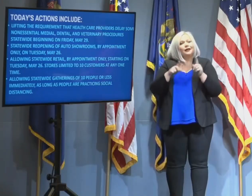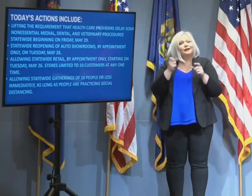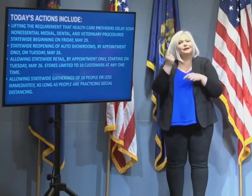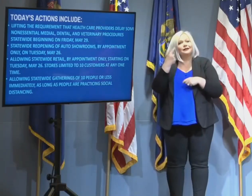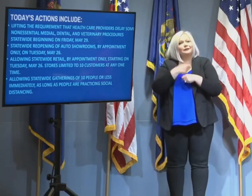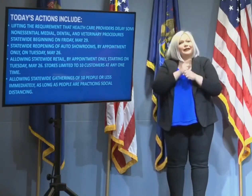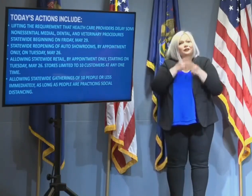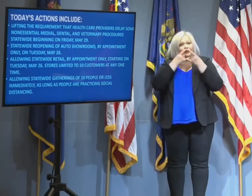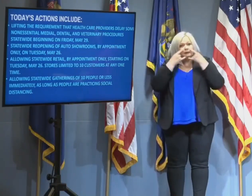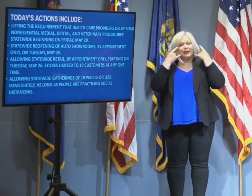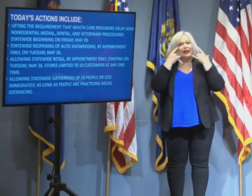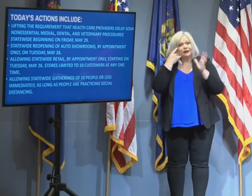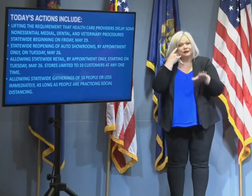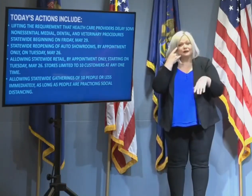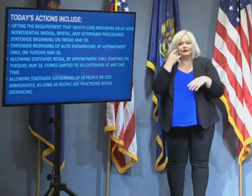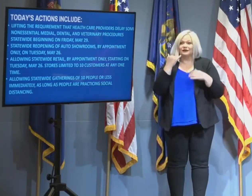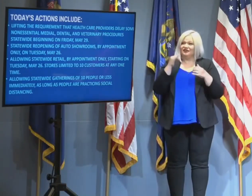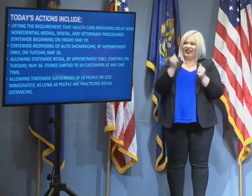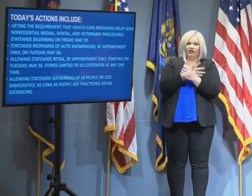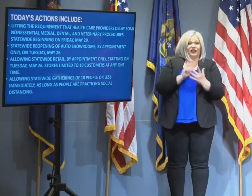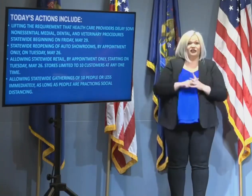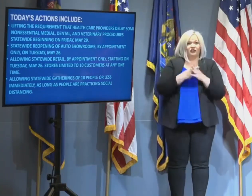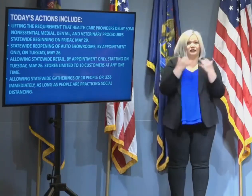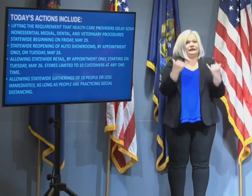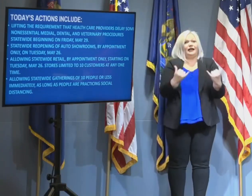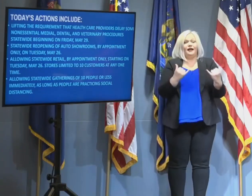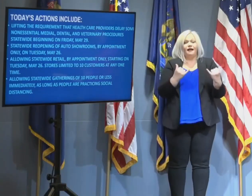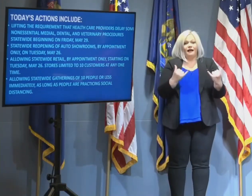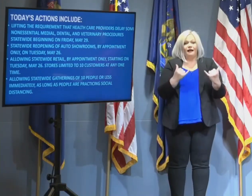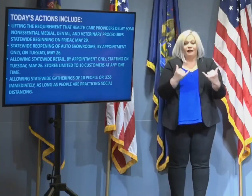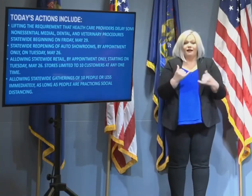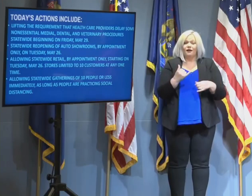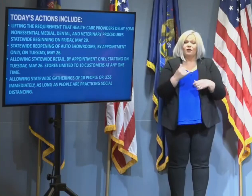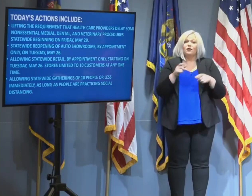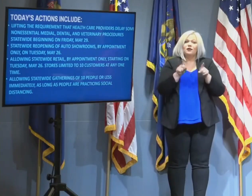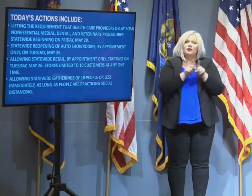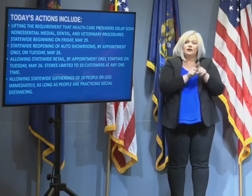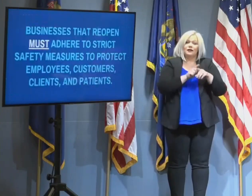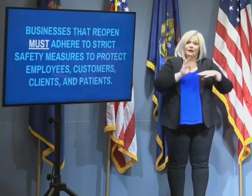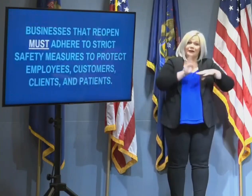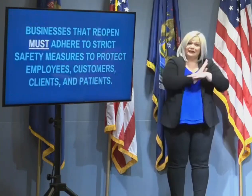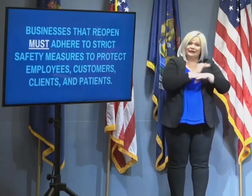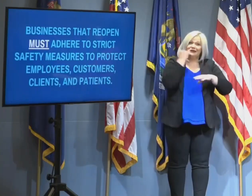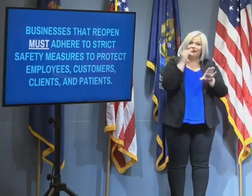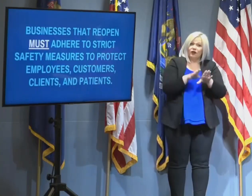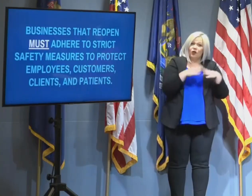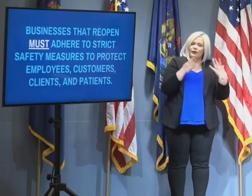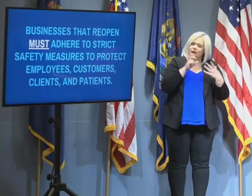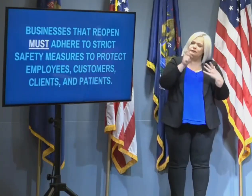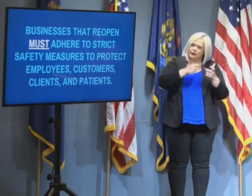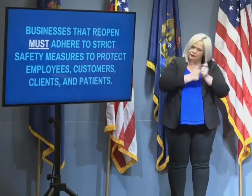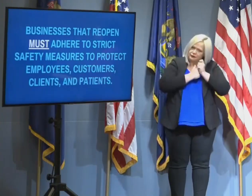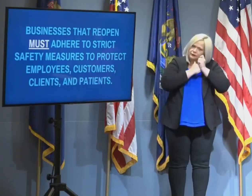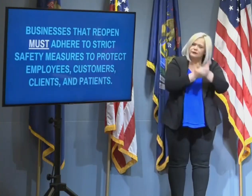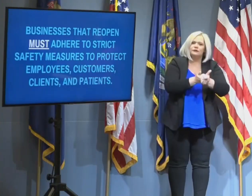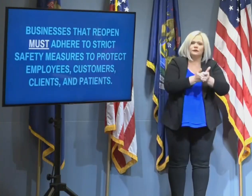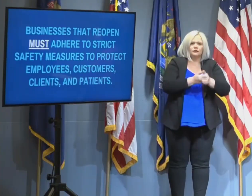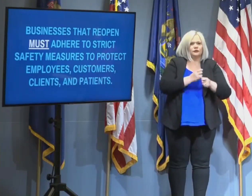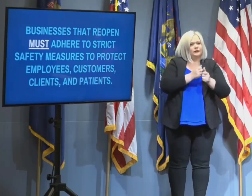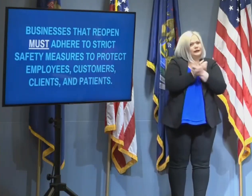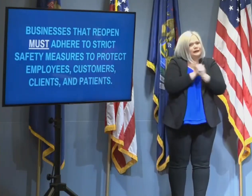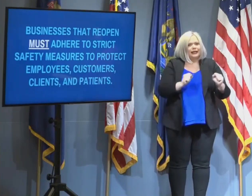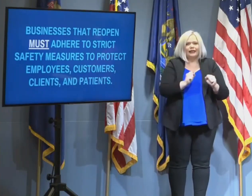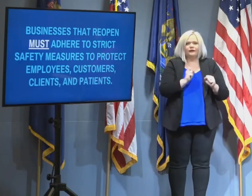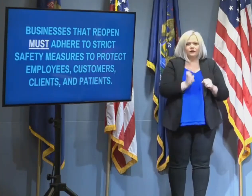effective immediately. As with previous announcements, businesses that reopen must adhere to safe, strict